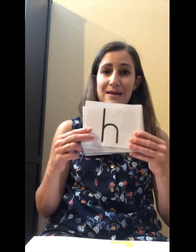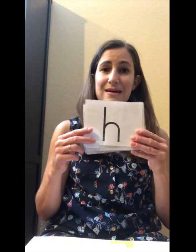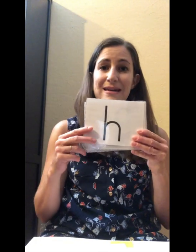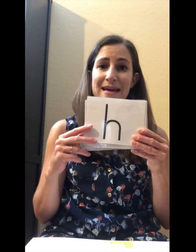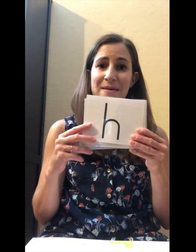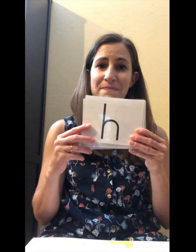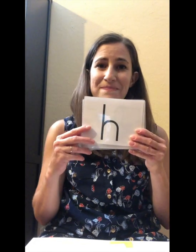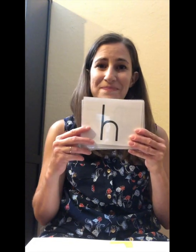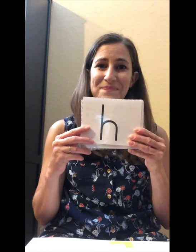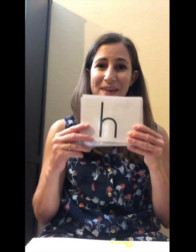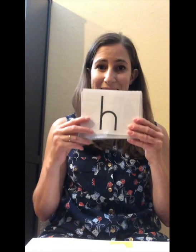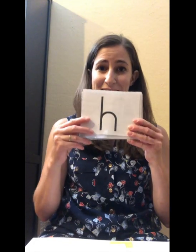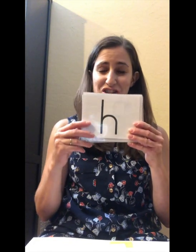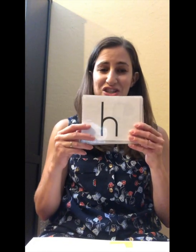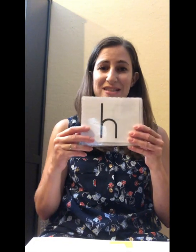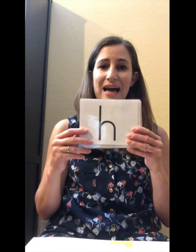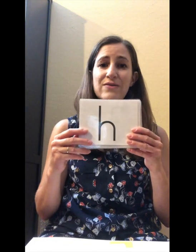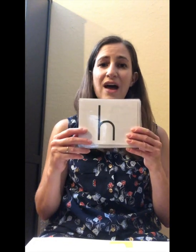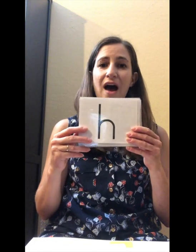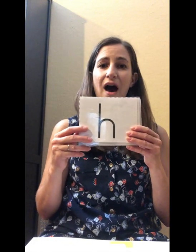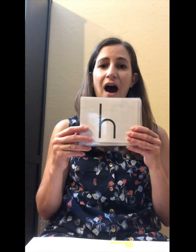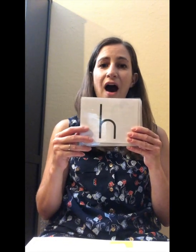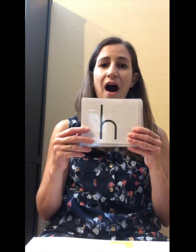Name? H. Sound? H.